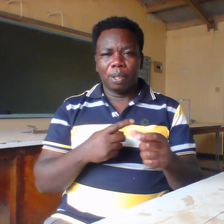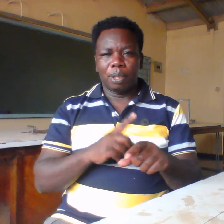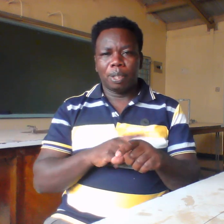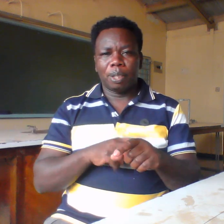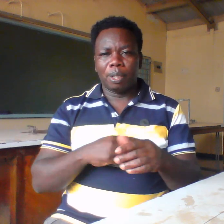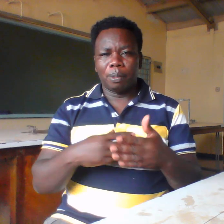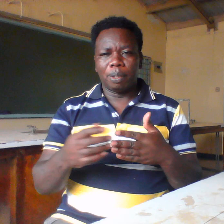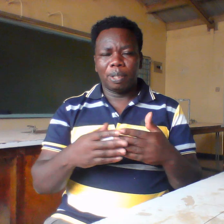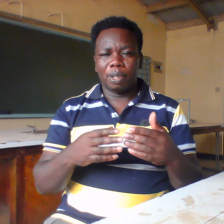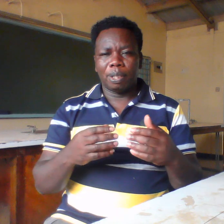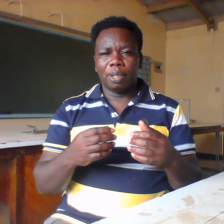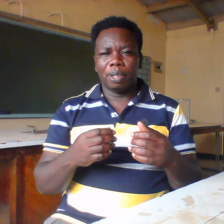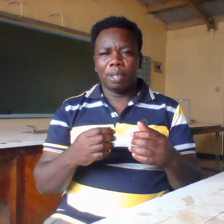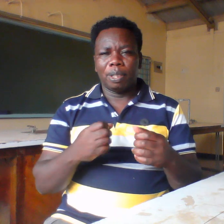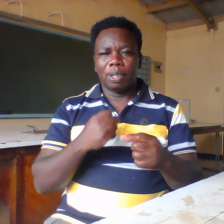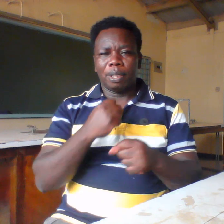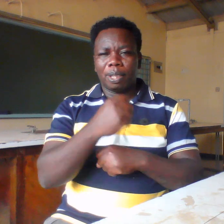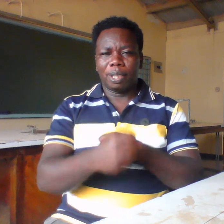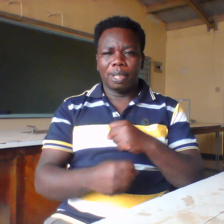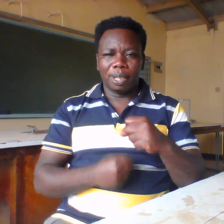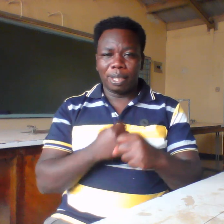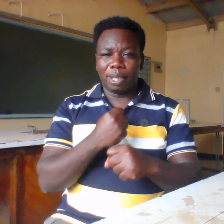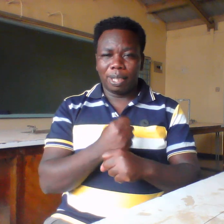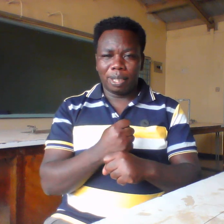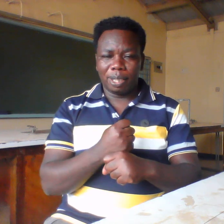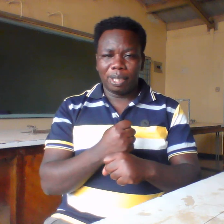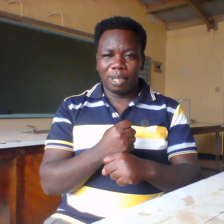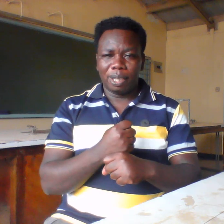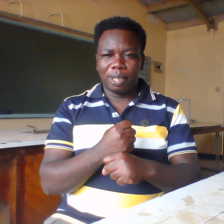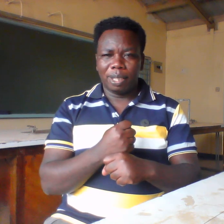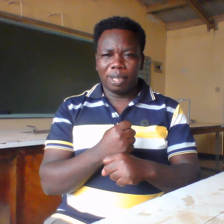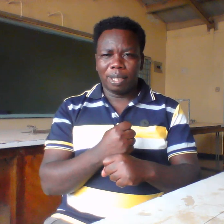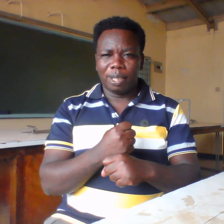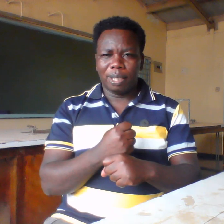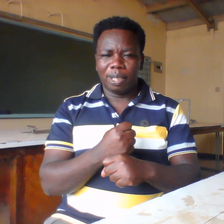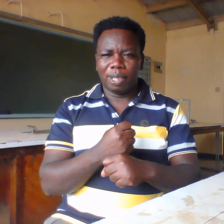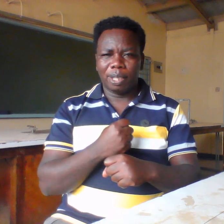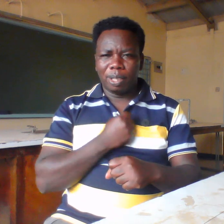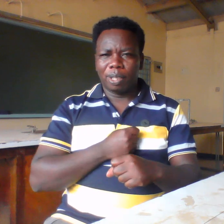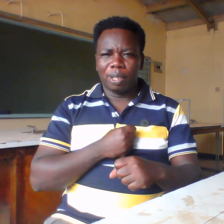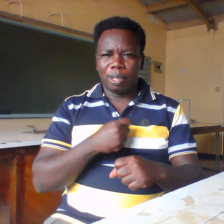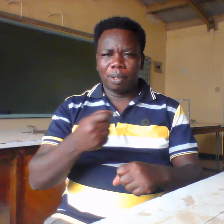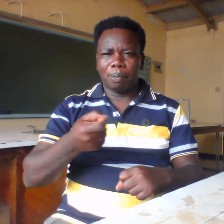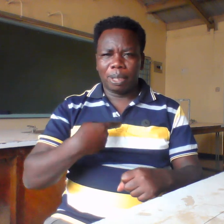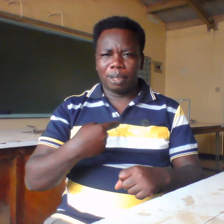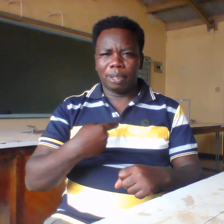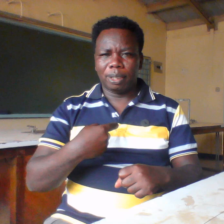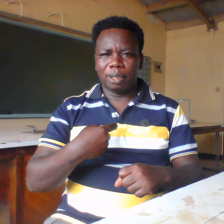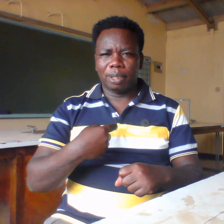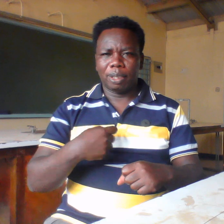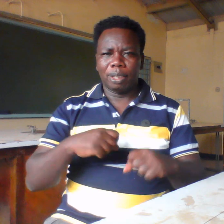we can do, sorry, months. You can do the months, certain sort of January.